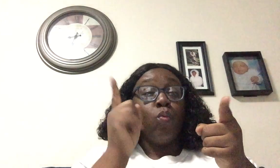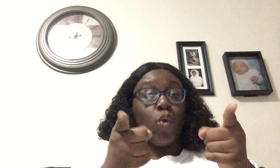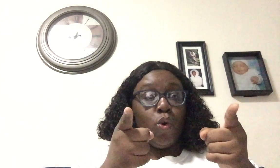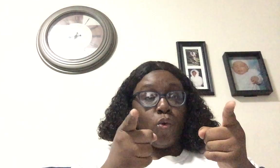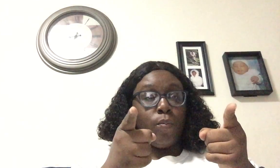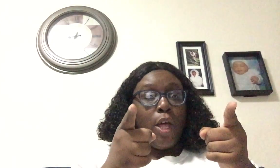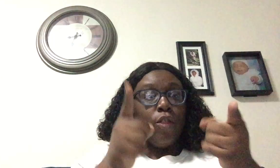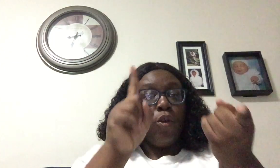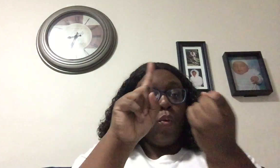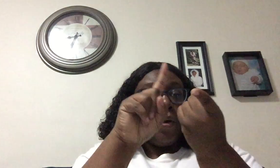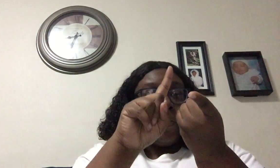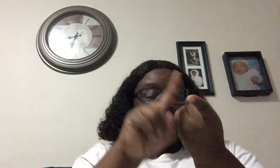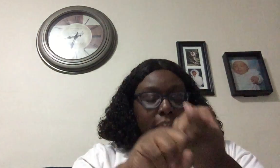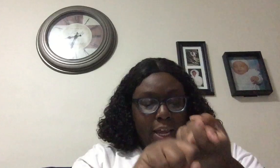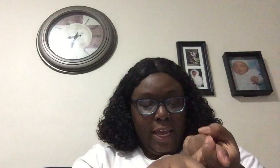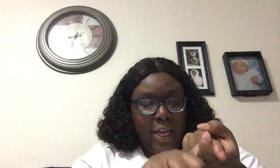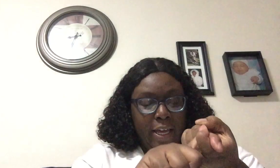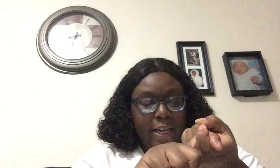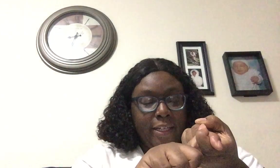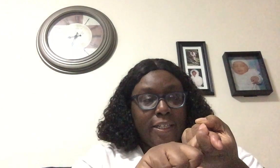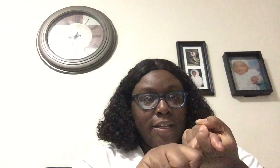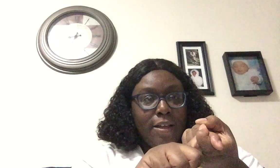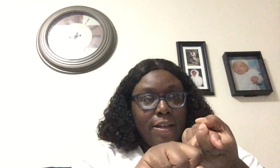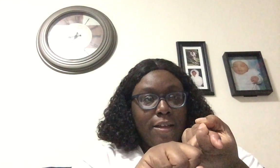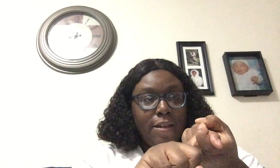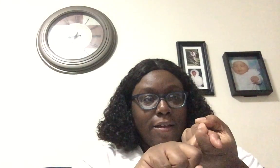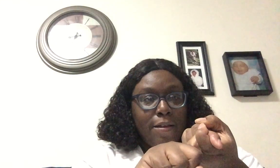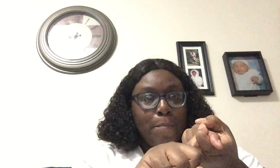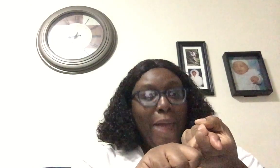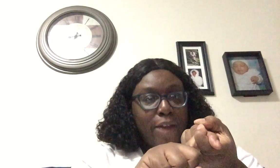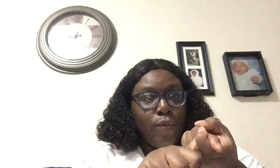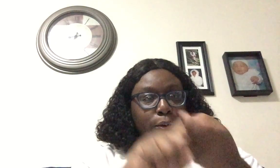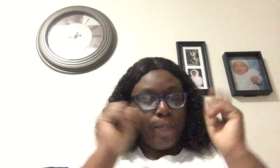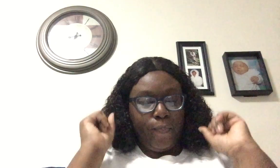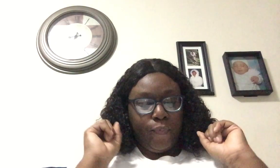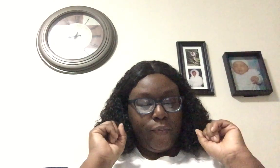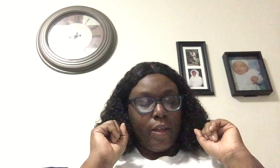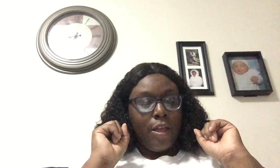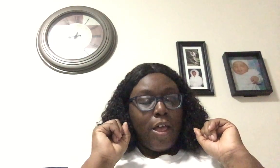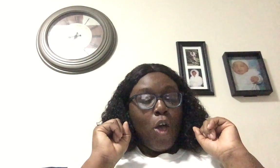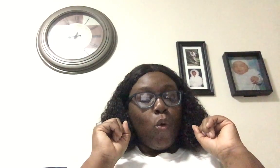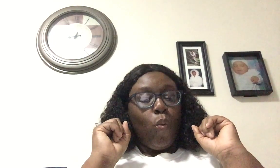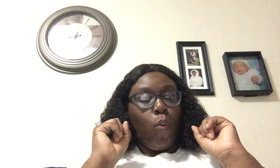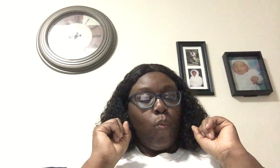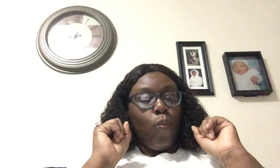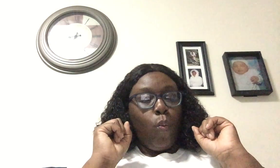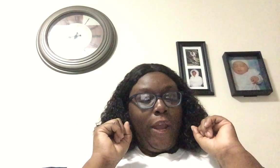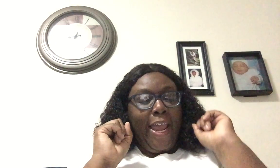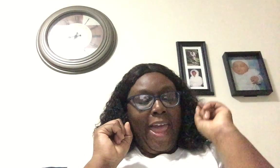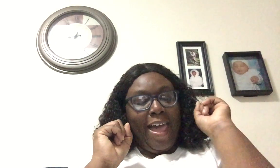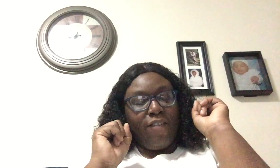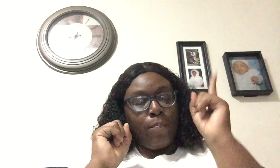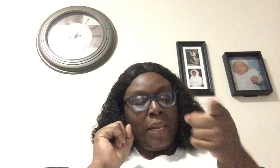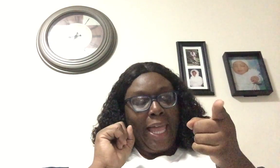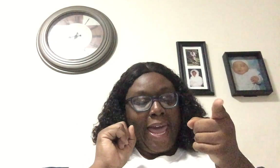room. The word is bedroom. Playroom. We have play.